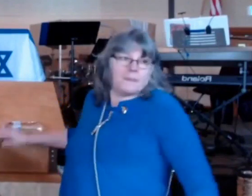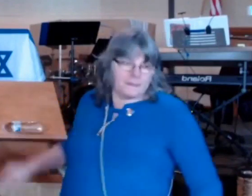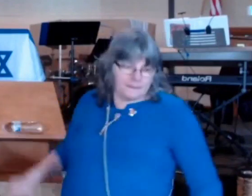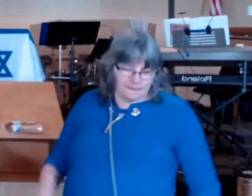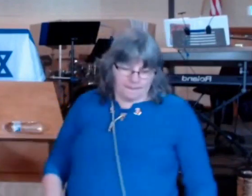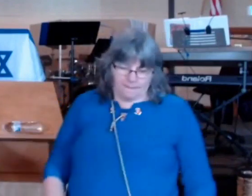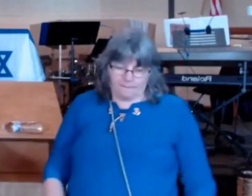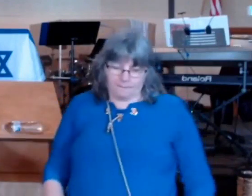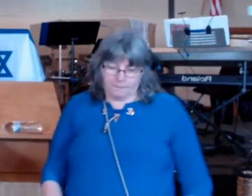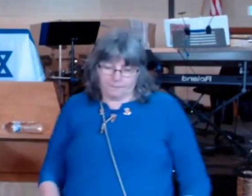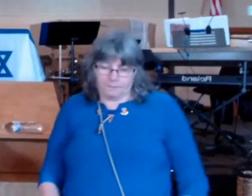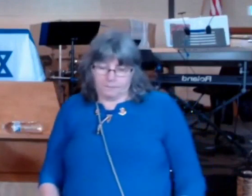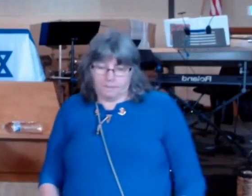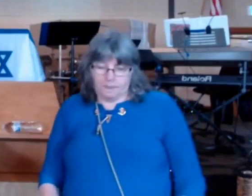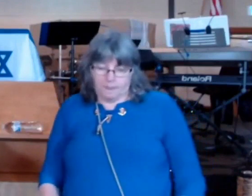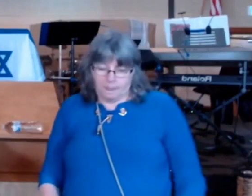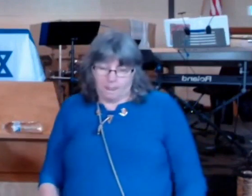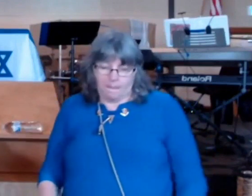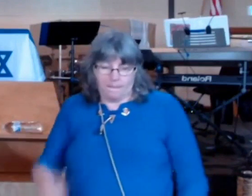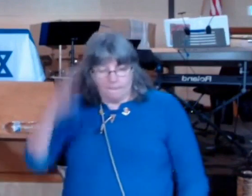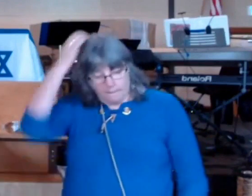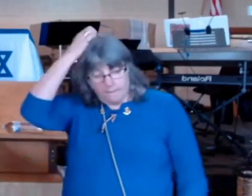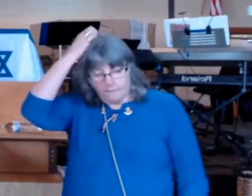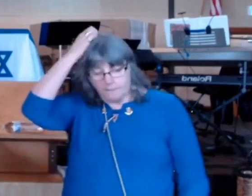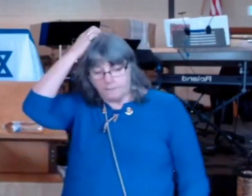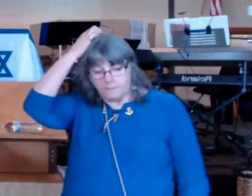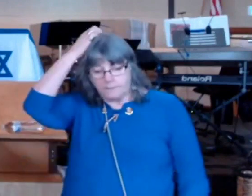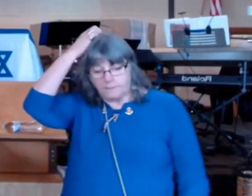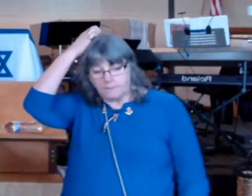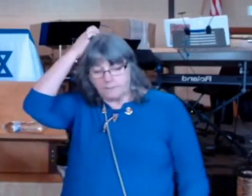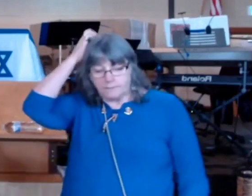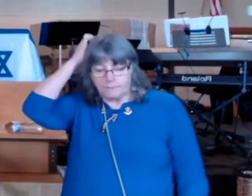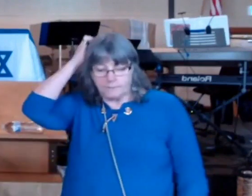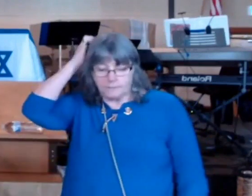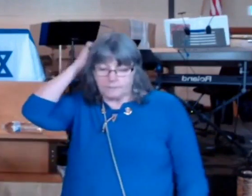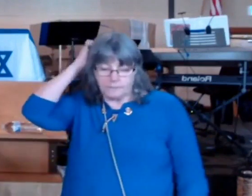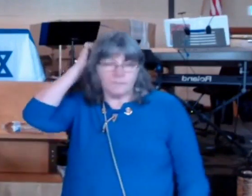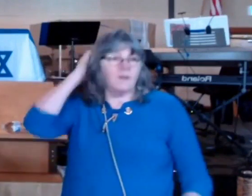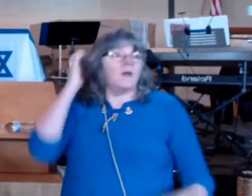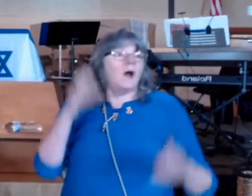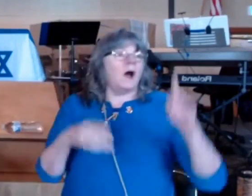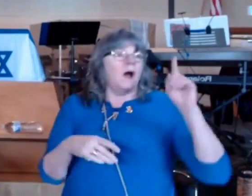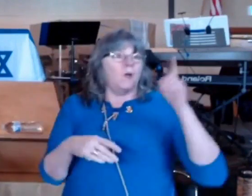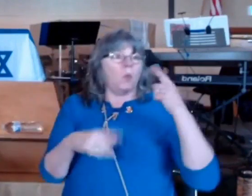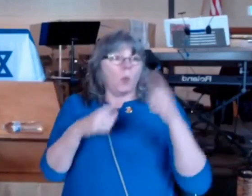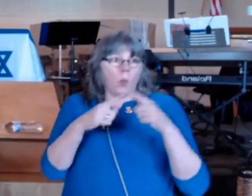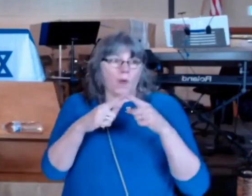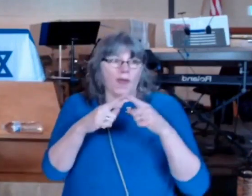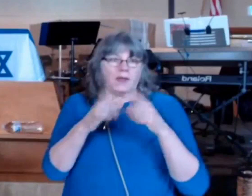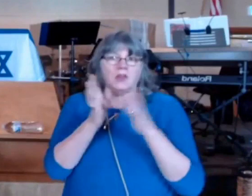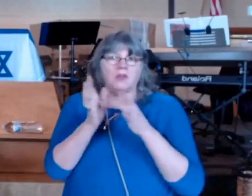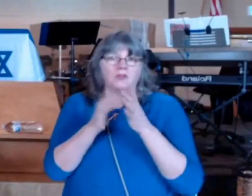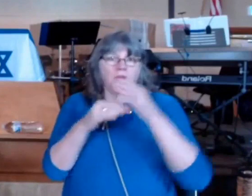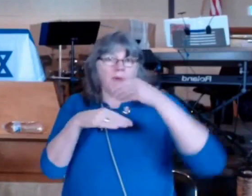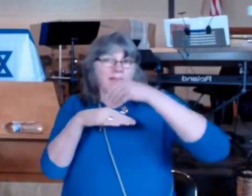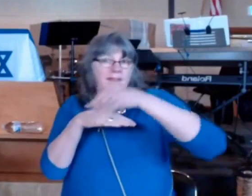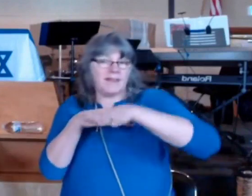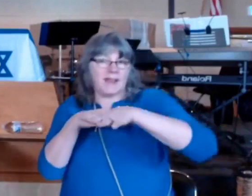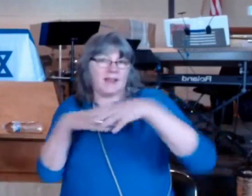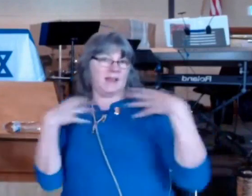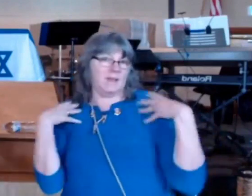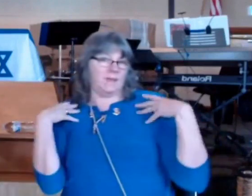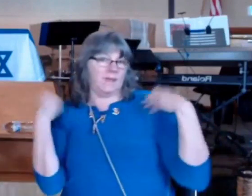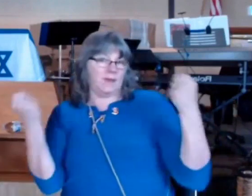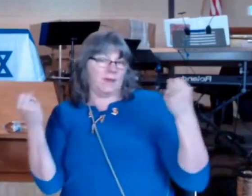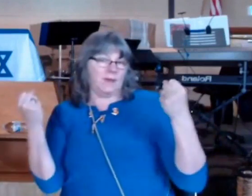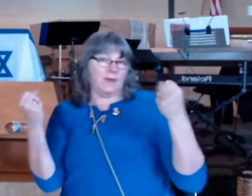on the day Yeshua sent the first cured leper to the temple to be checked over by the priest it